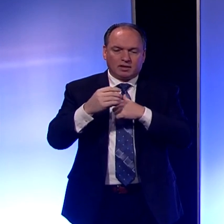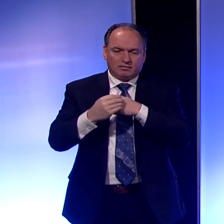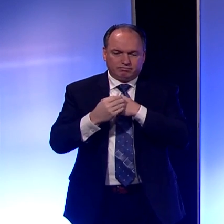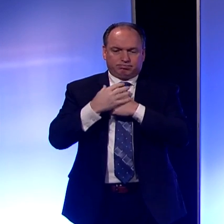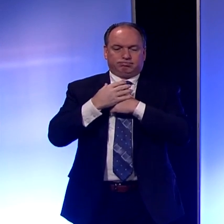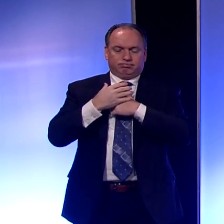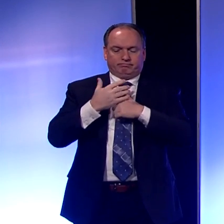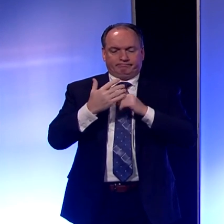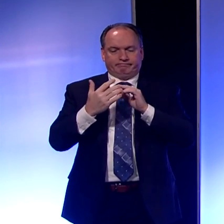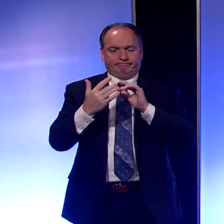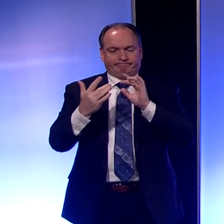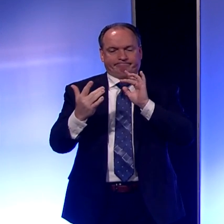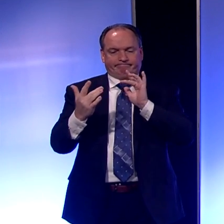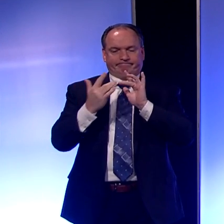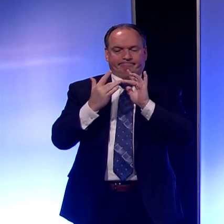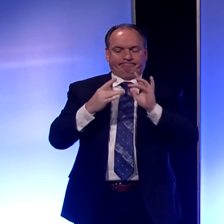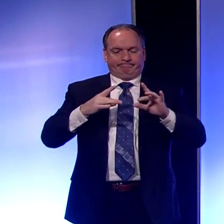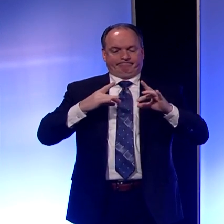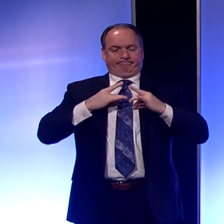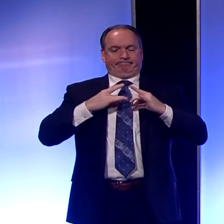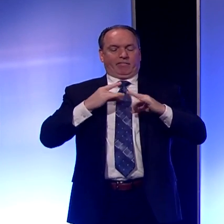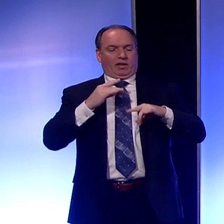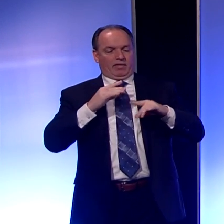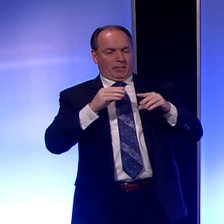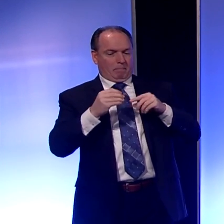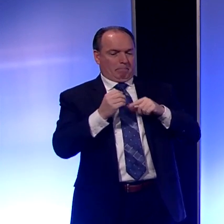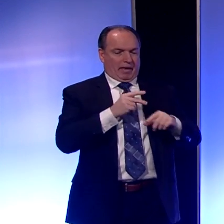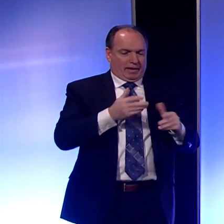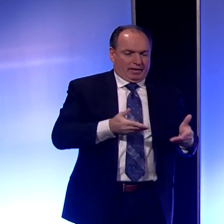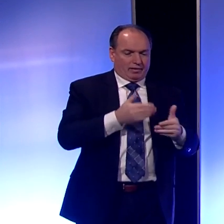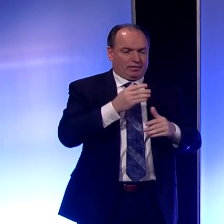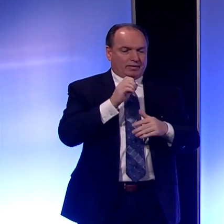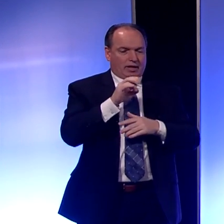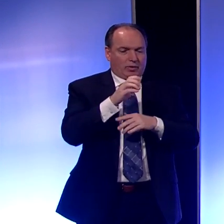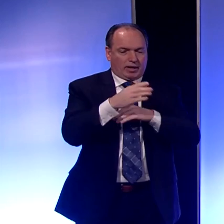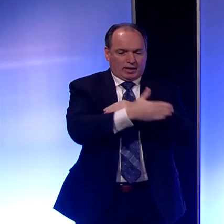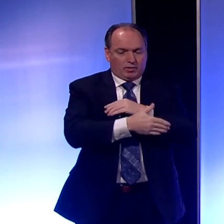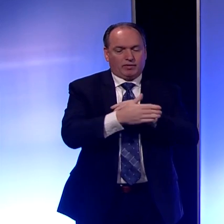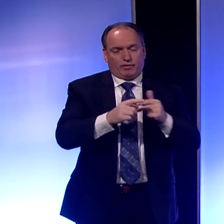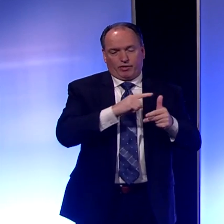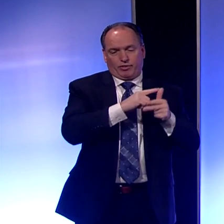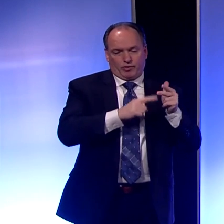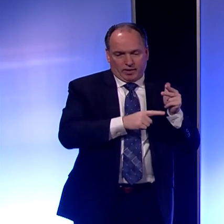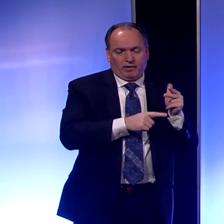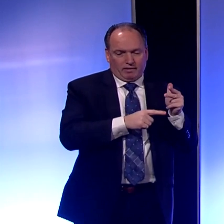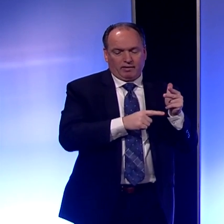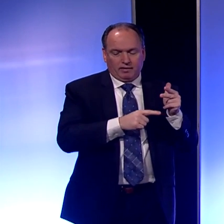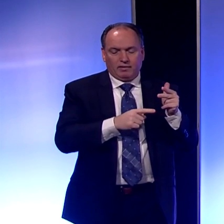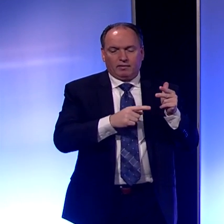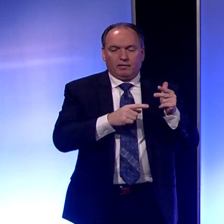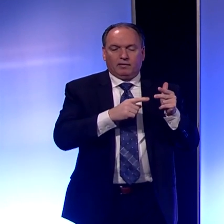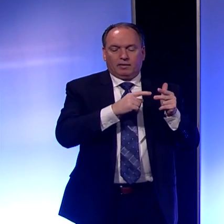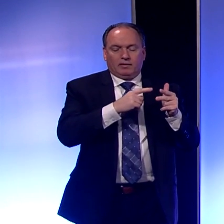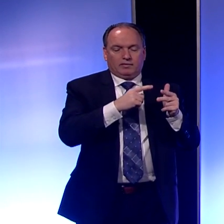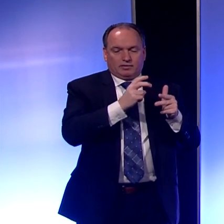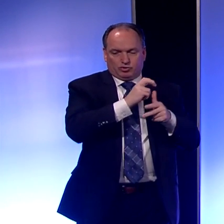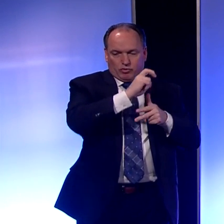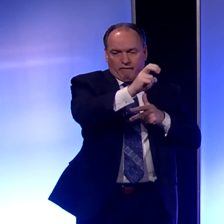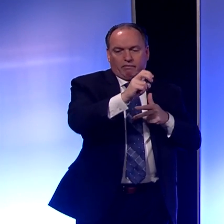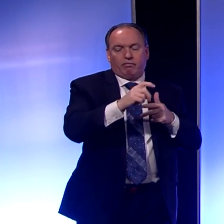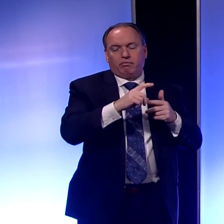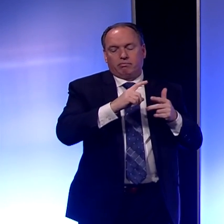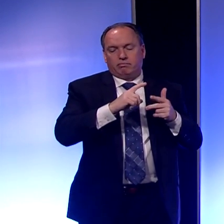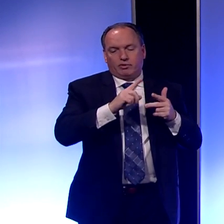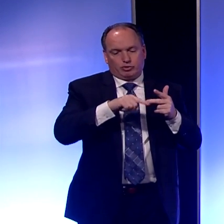COVID-19 and bringing it back to Erie County. So three of the cases, the first one, as you mentioned, was from a travel that that person had had.